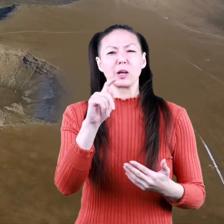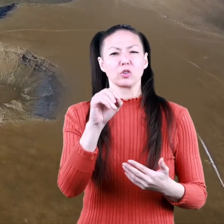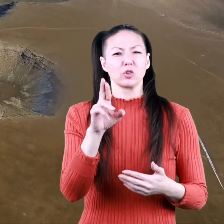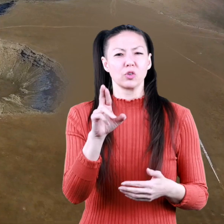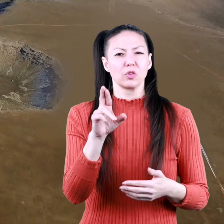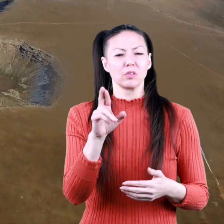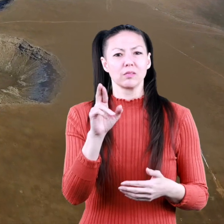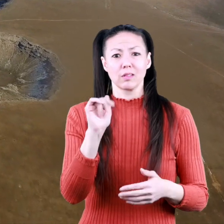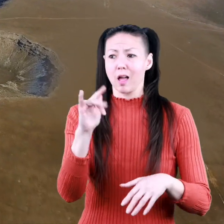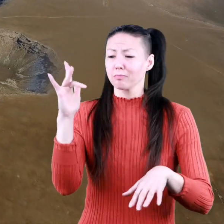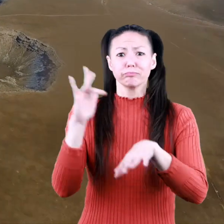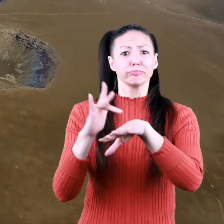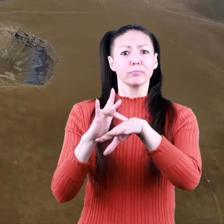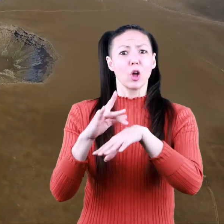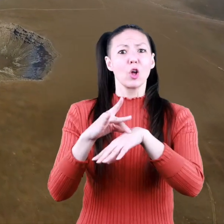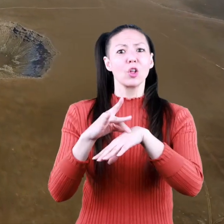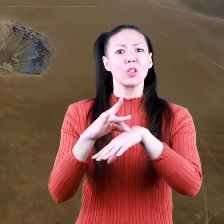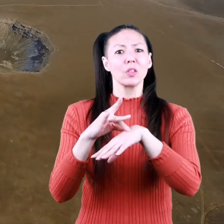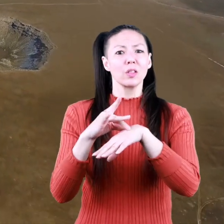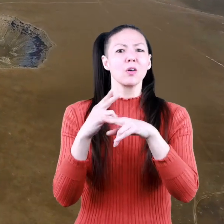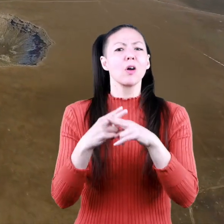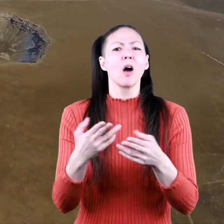meteor that reaches the Earth's surface is called?